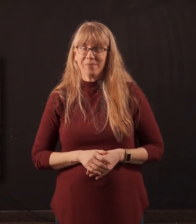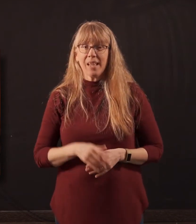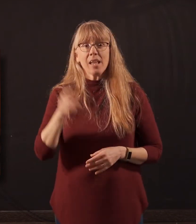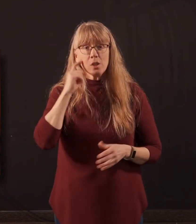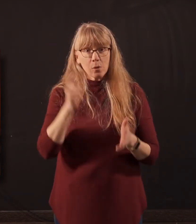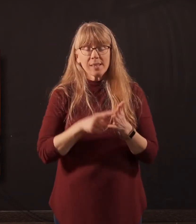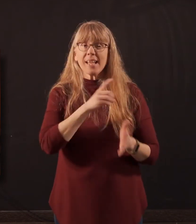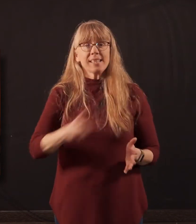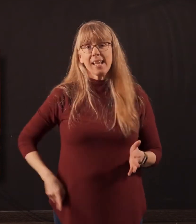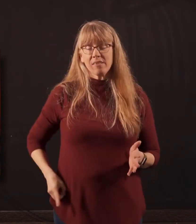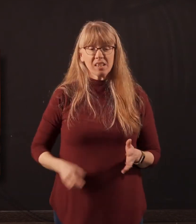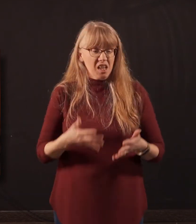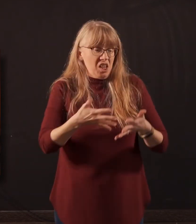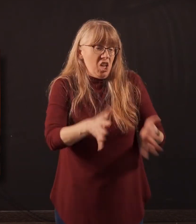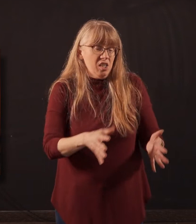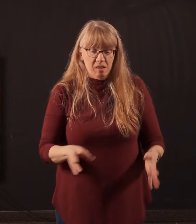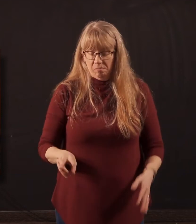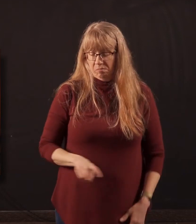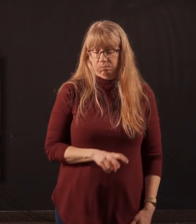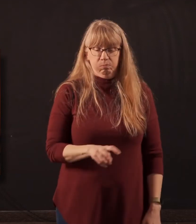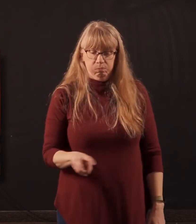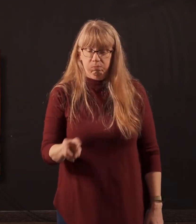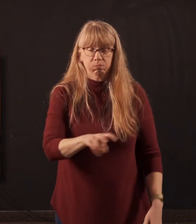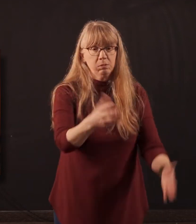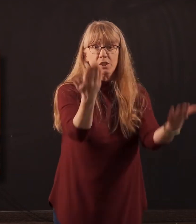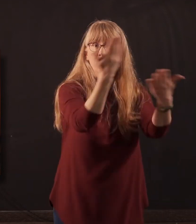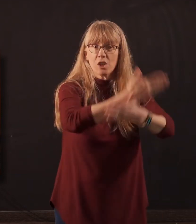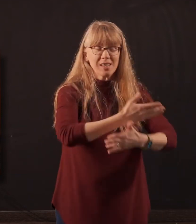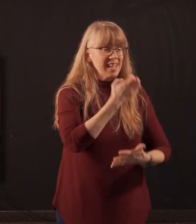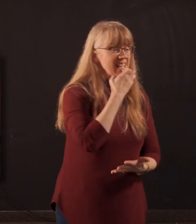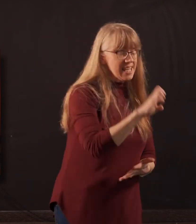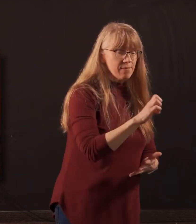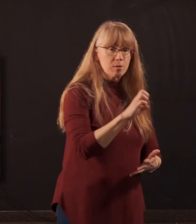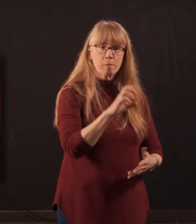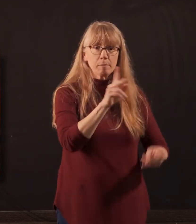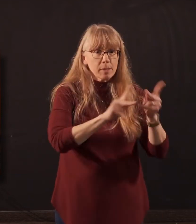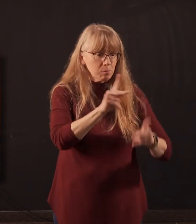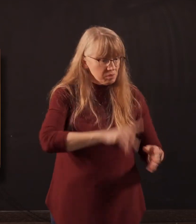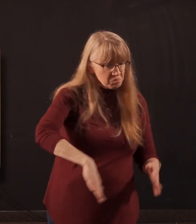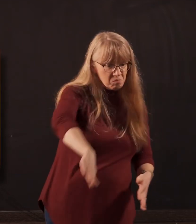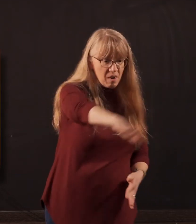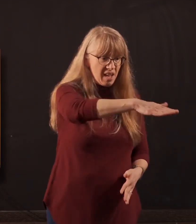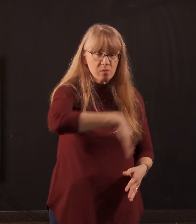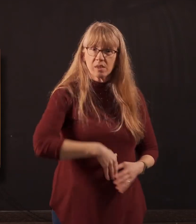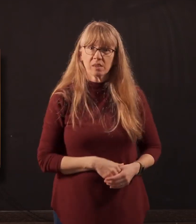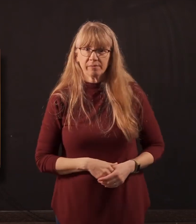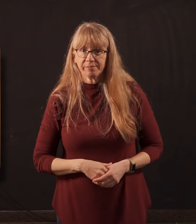is inevitably lost. He's walking around in darkness. There are evildoers all around him. Can you relate?